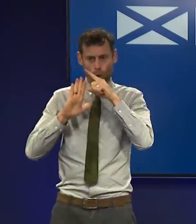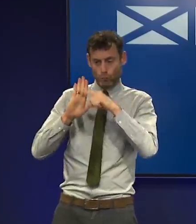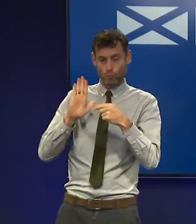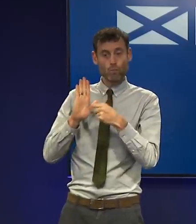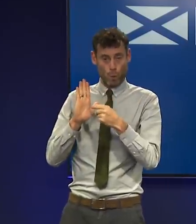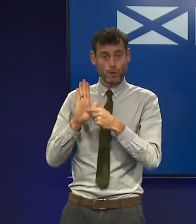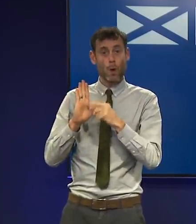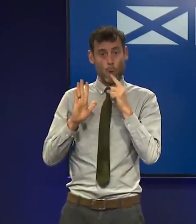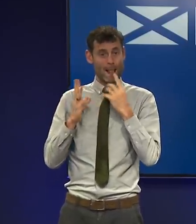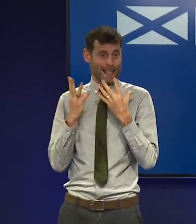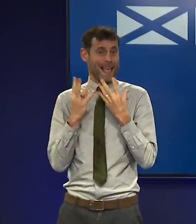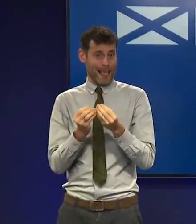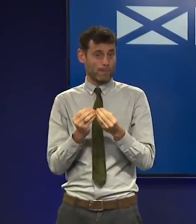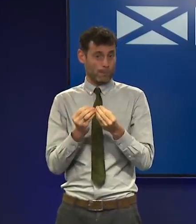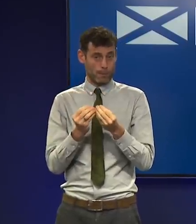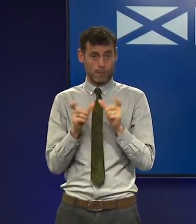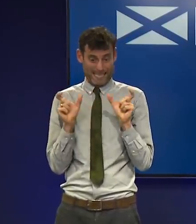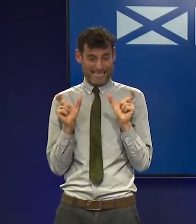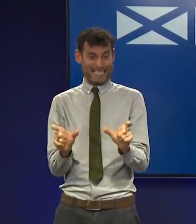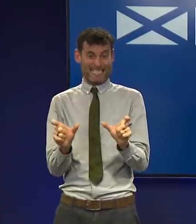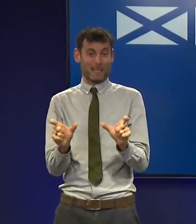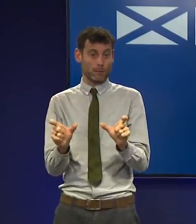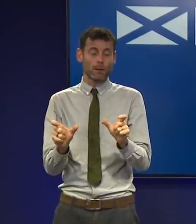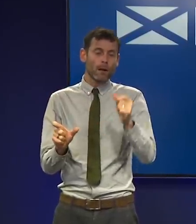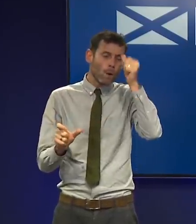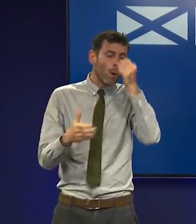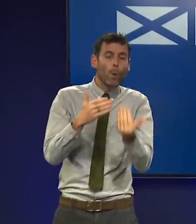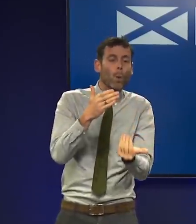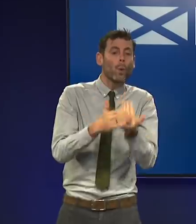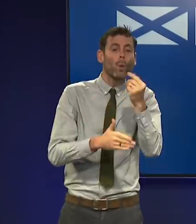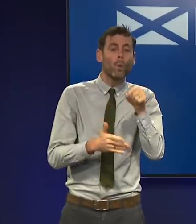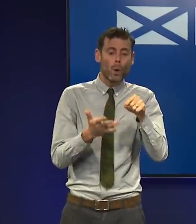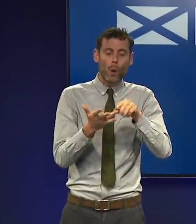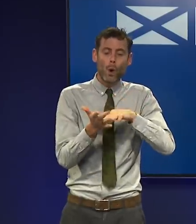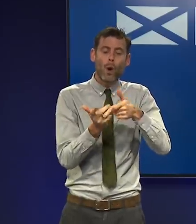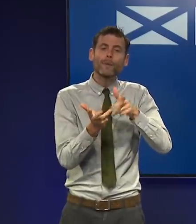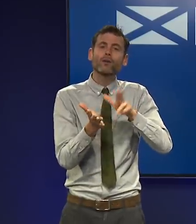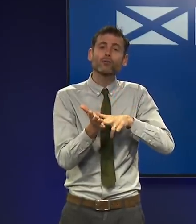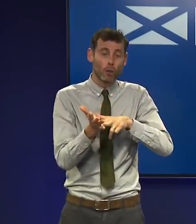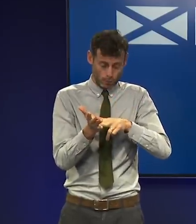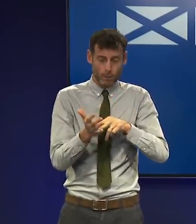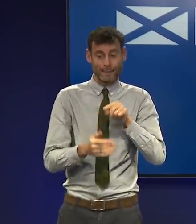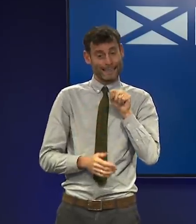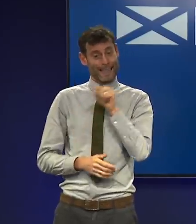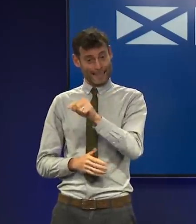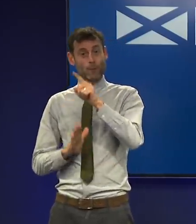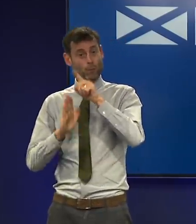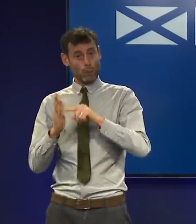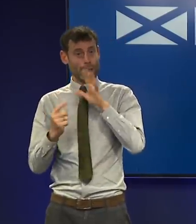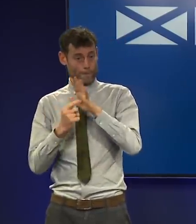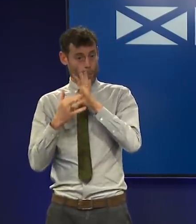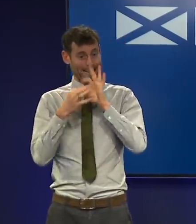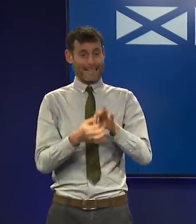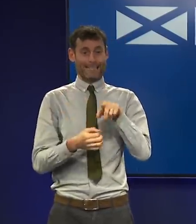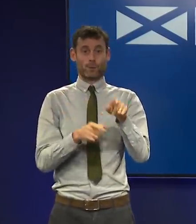variant. So if in recent weeks you've been sticking a bit less rigorously to all of the public health advice, which I think is